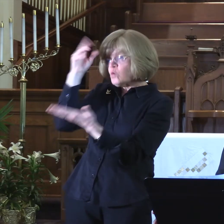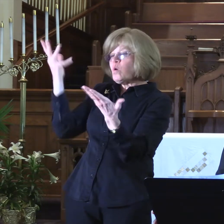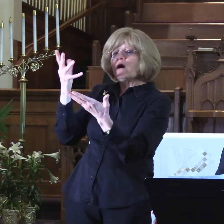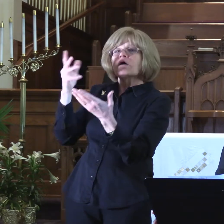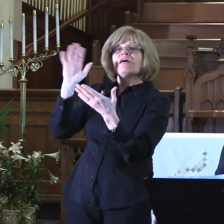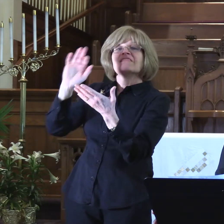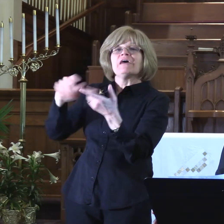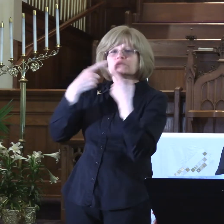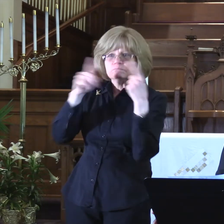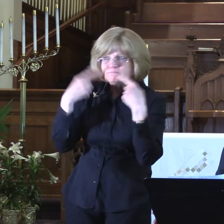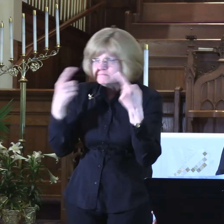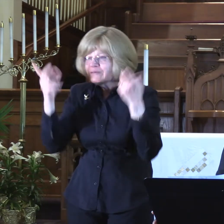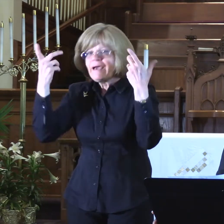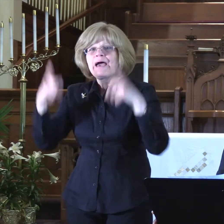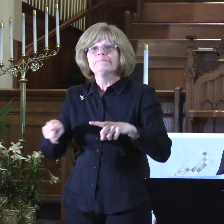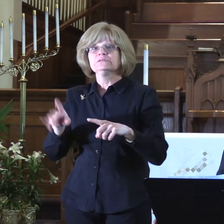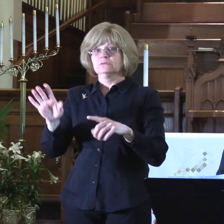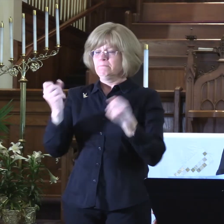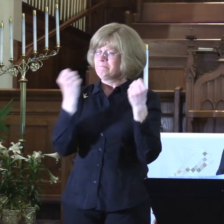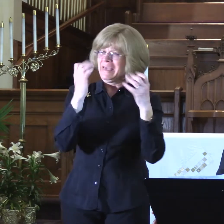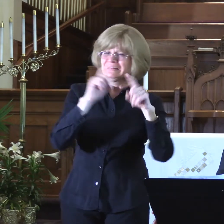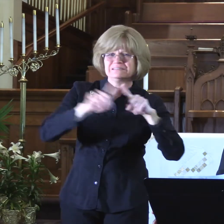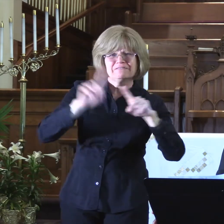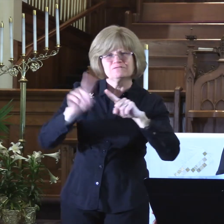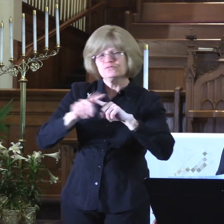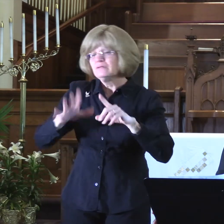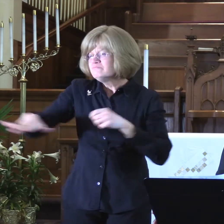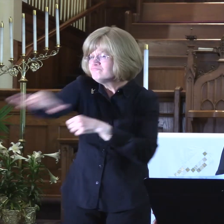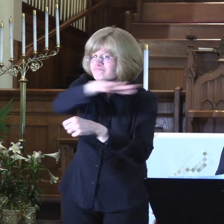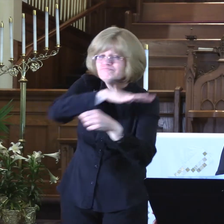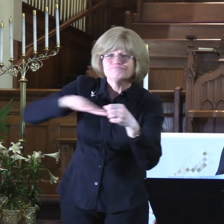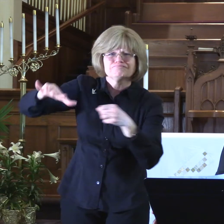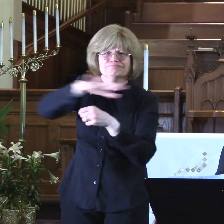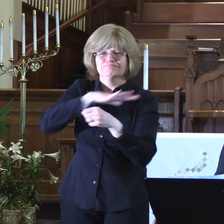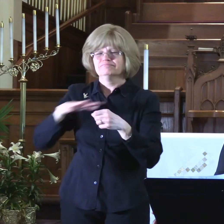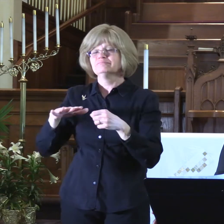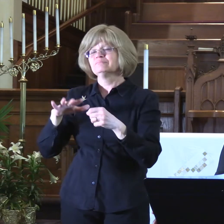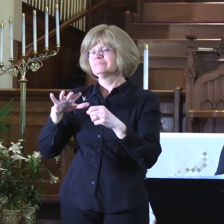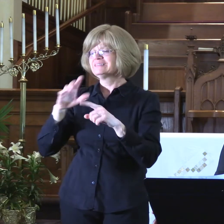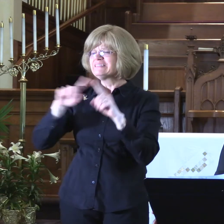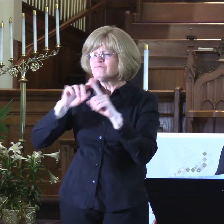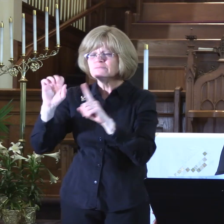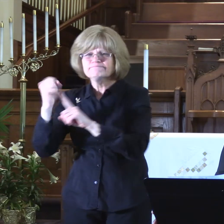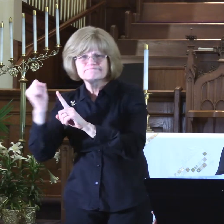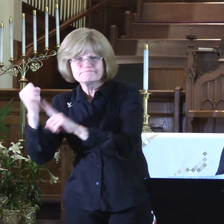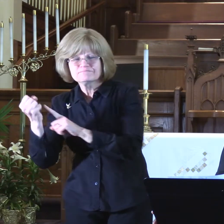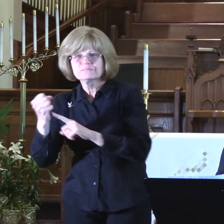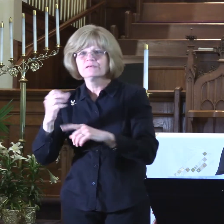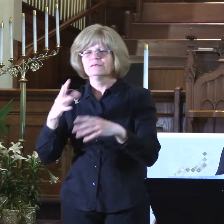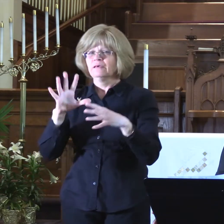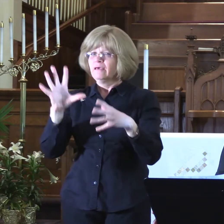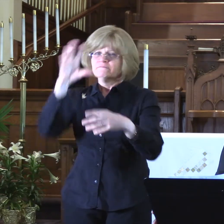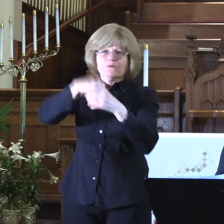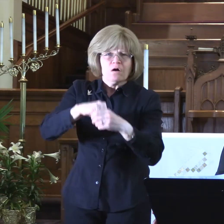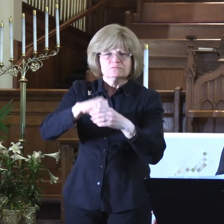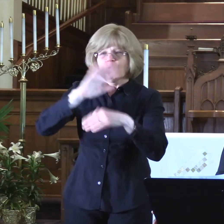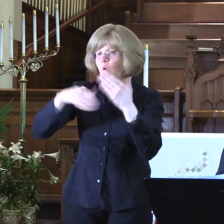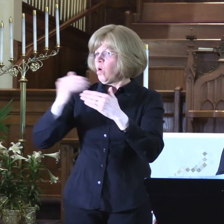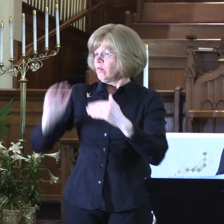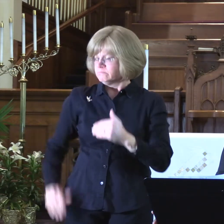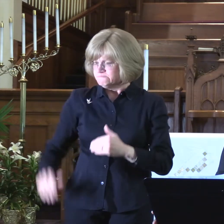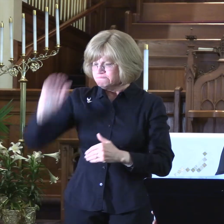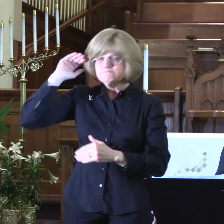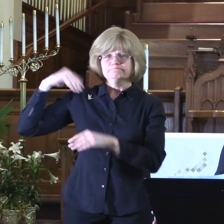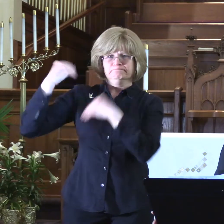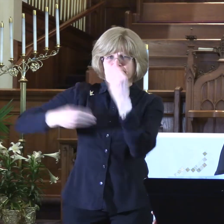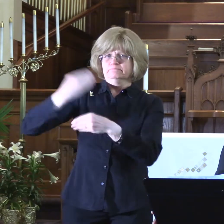happens in many contexts and settings and impacts and engages all generations.